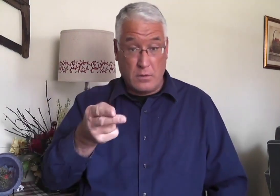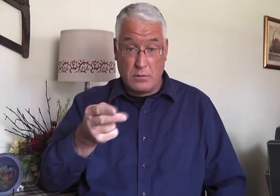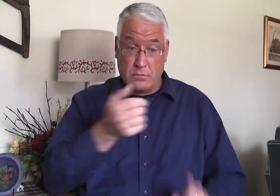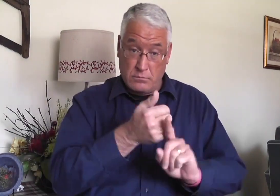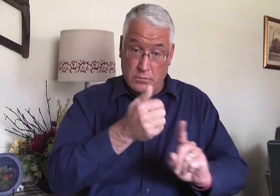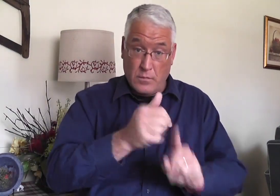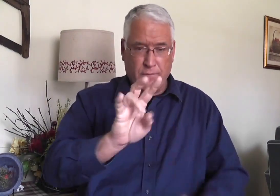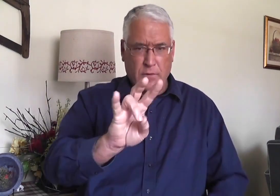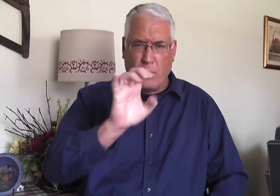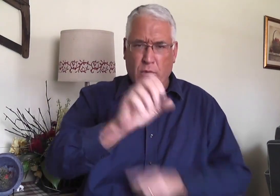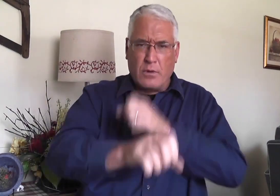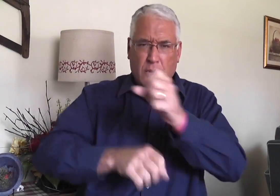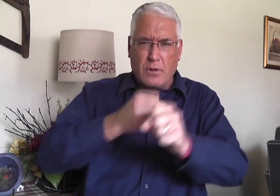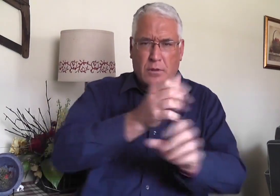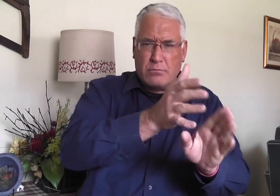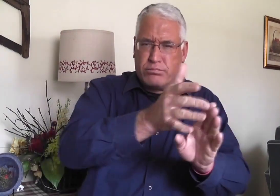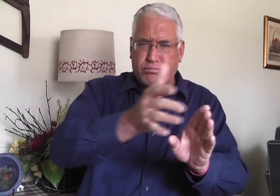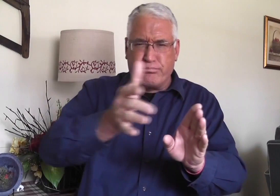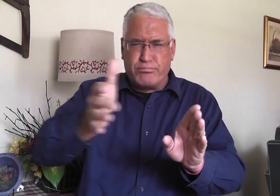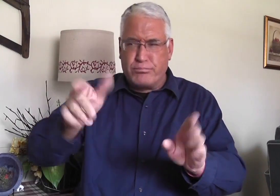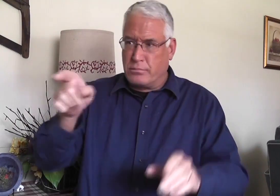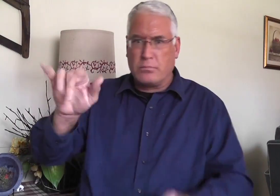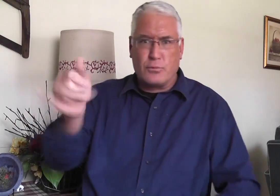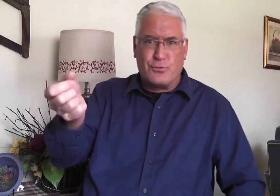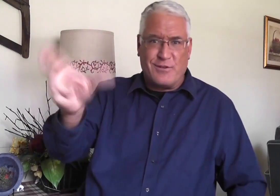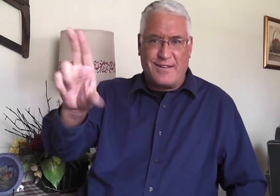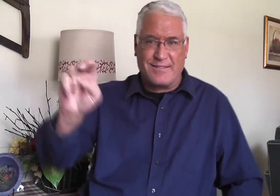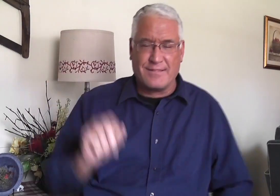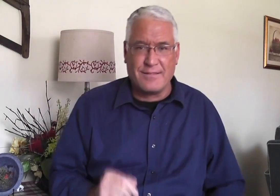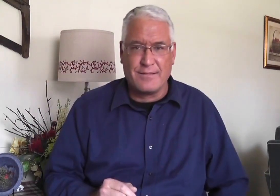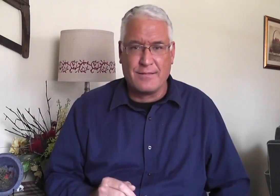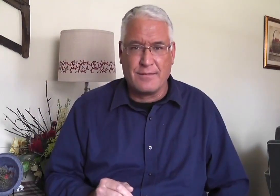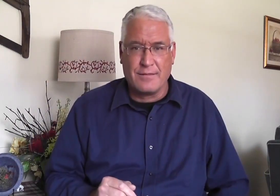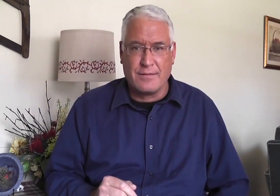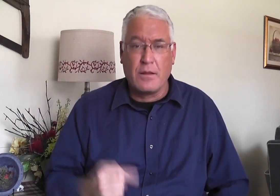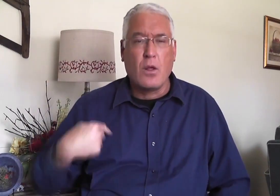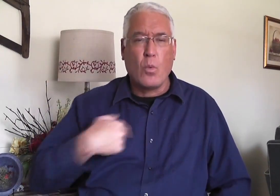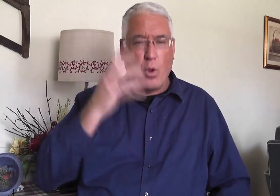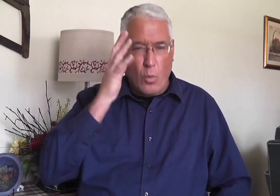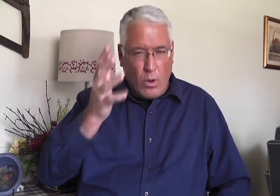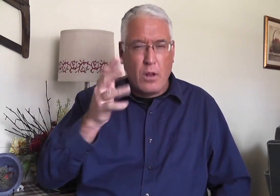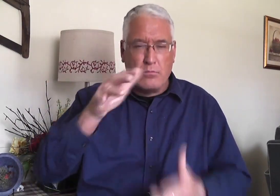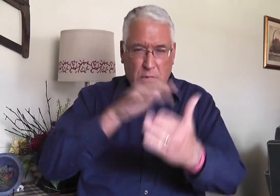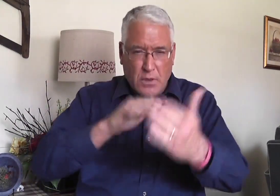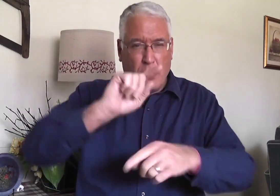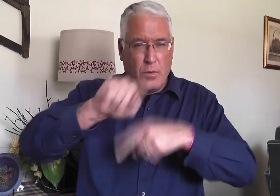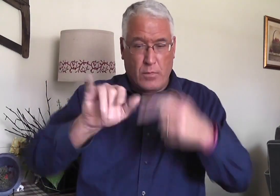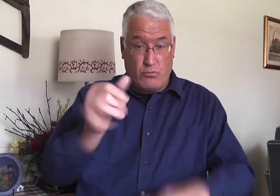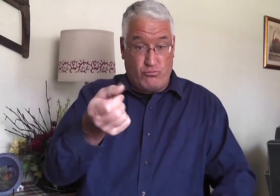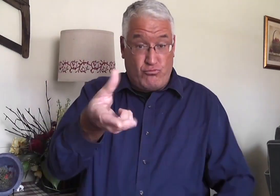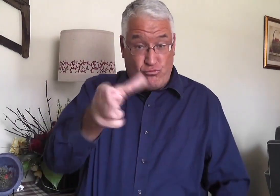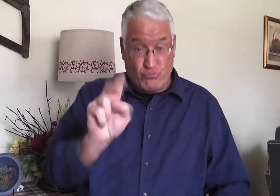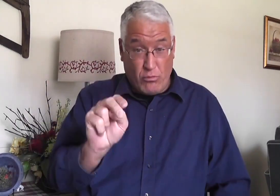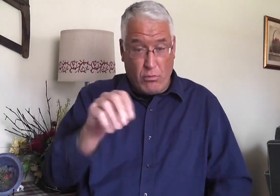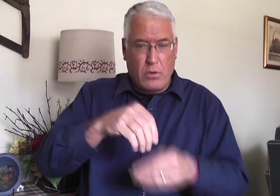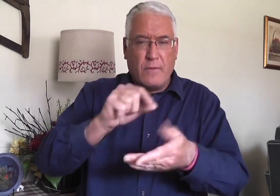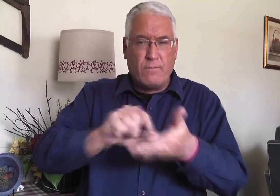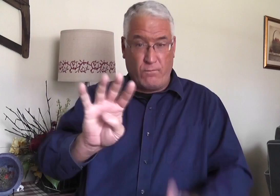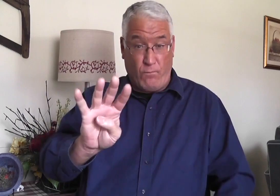Isaiah. He wrote this 700 years before Jesus was here. We will study in the future